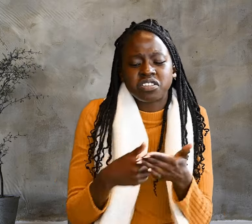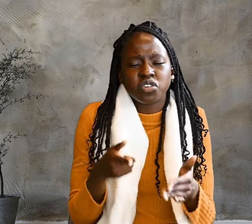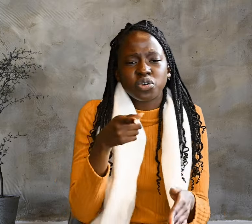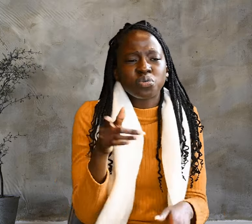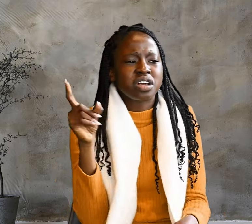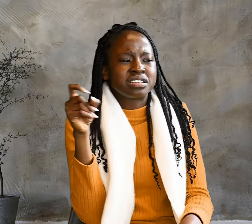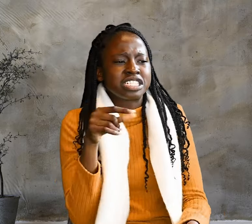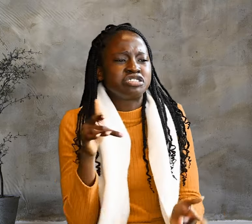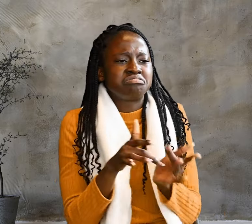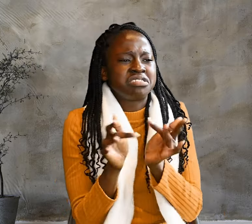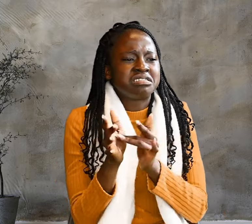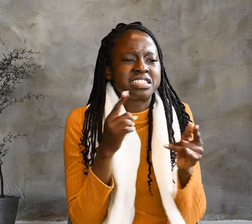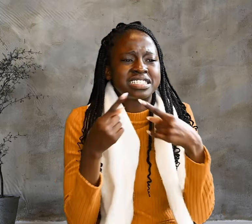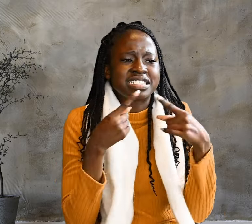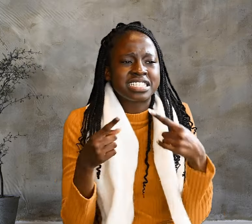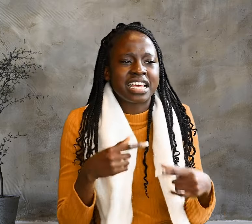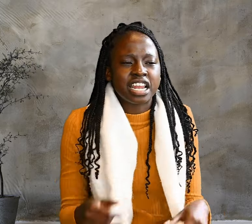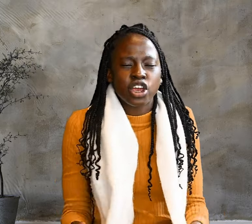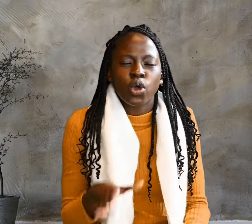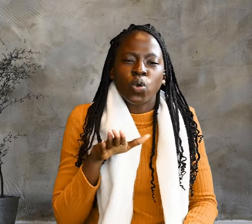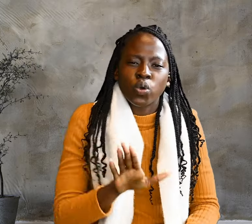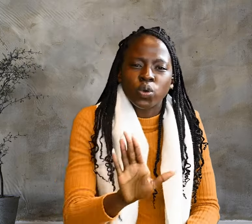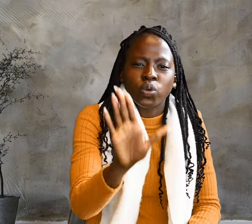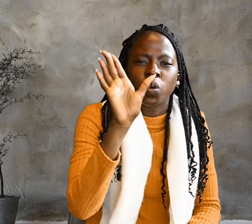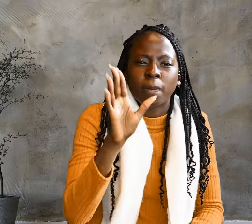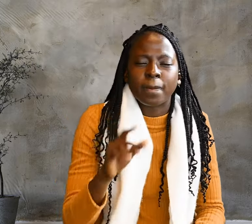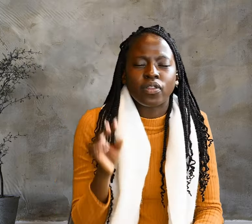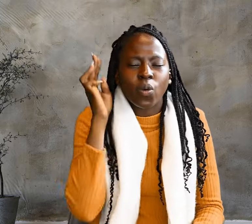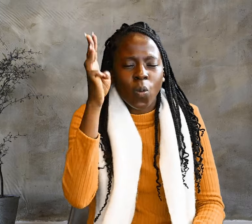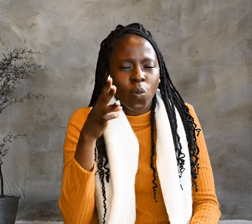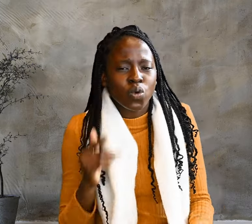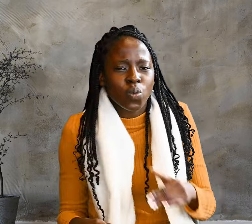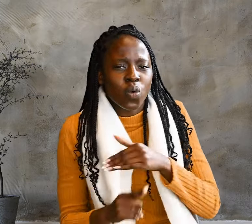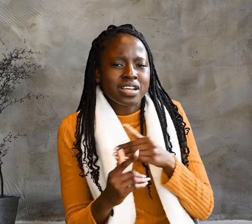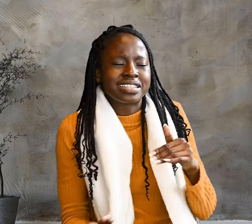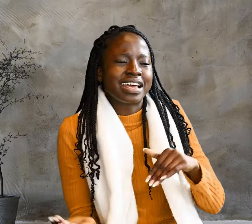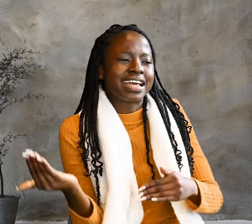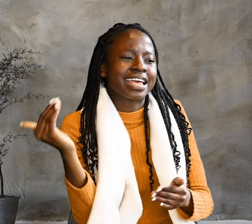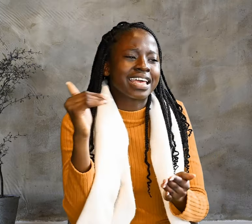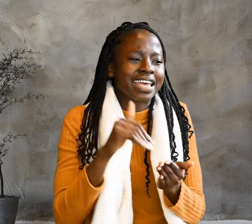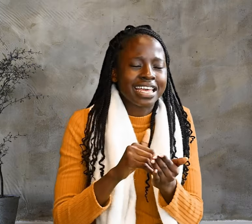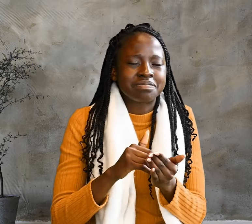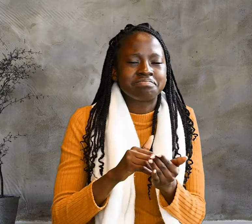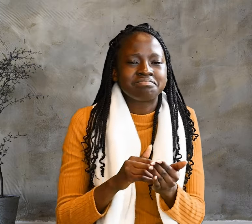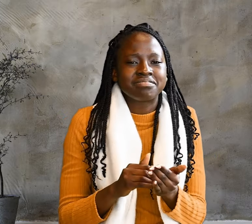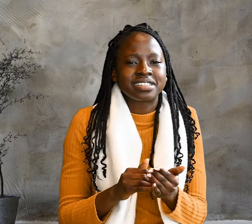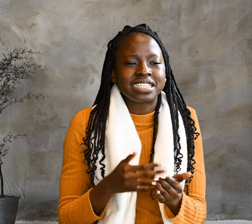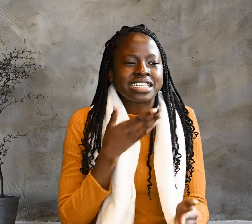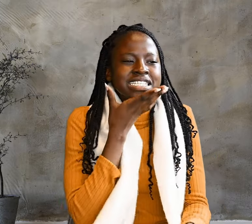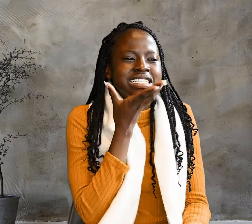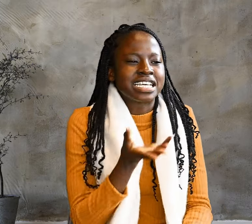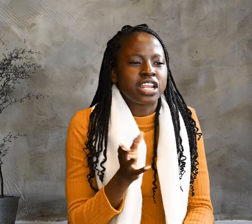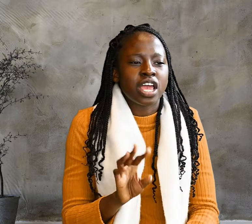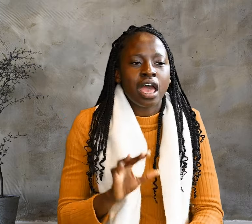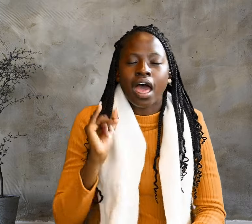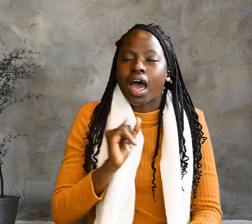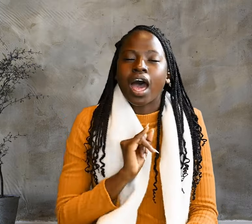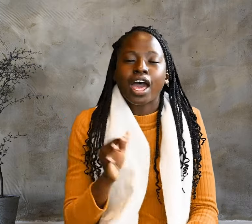her, your brother will rise again. Martha answered, I know he will rise